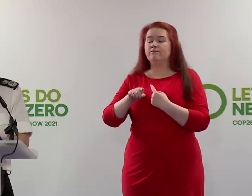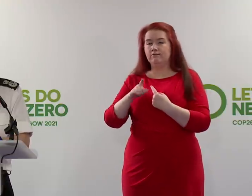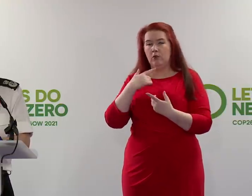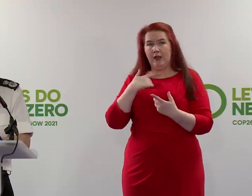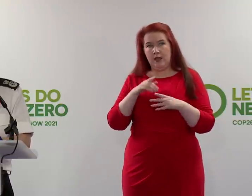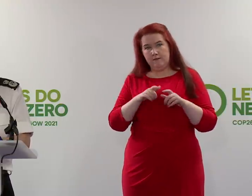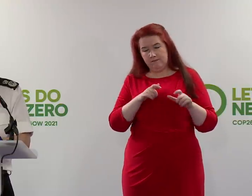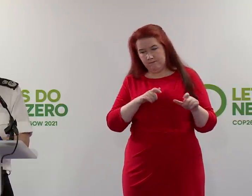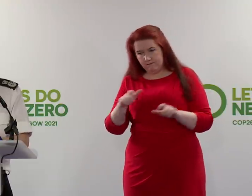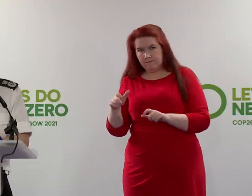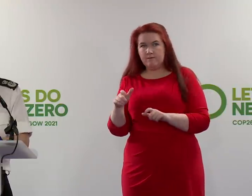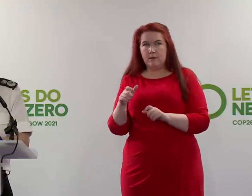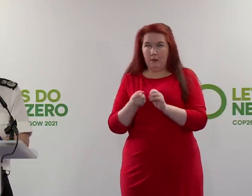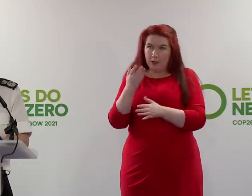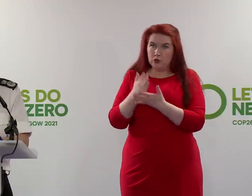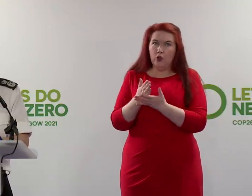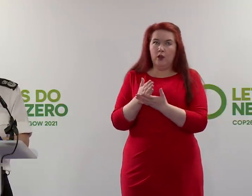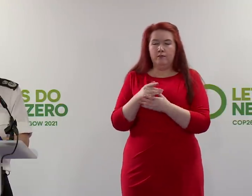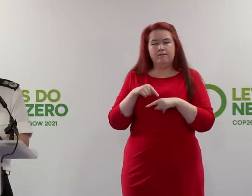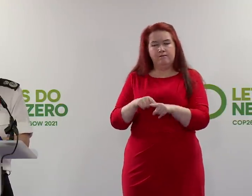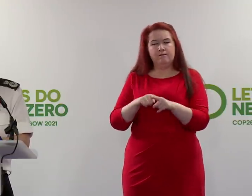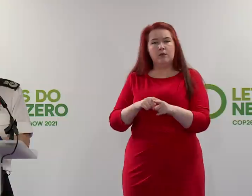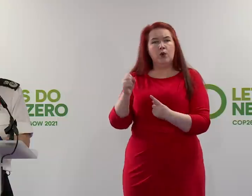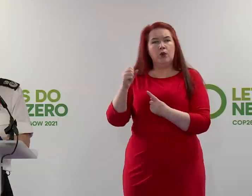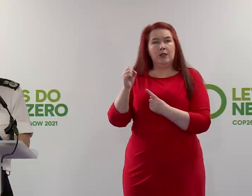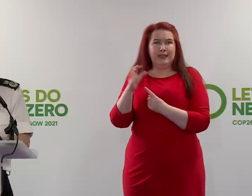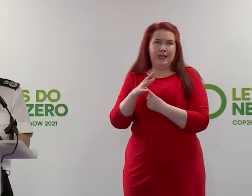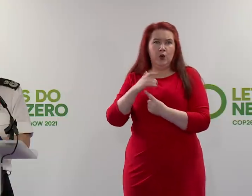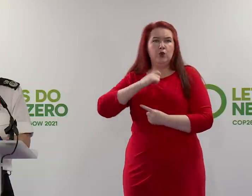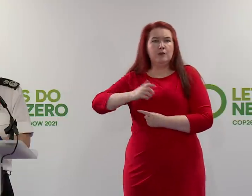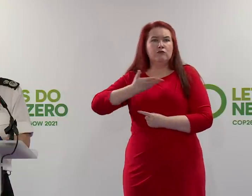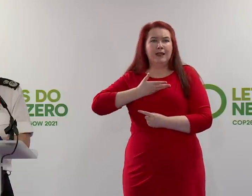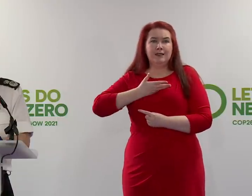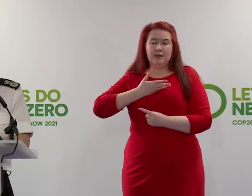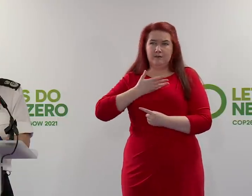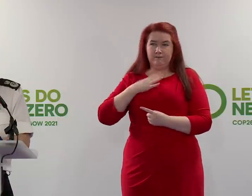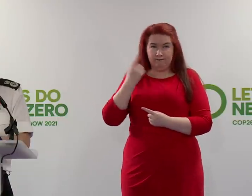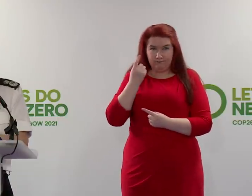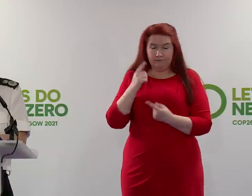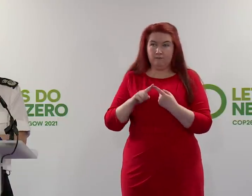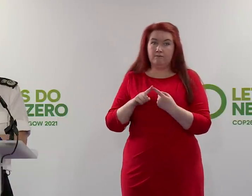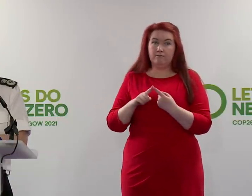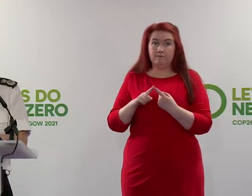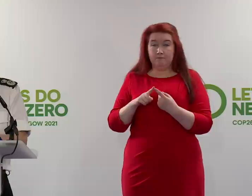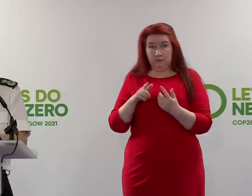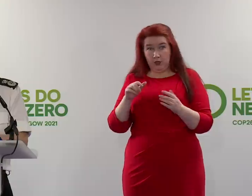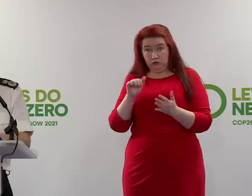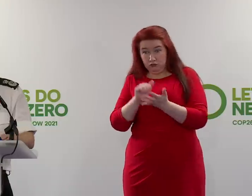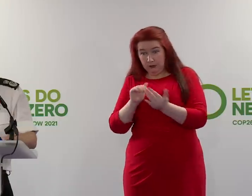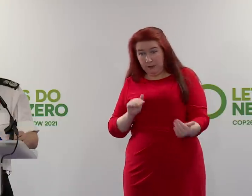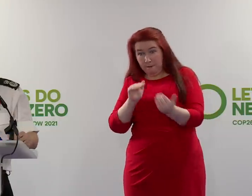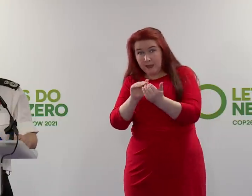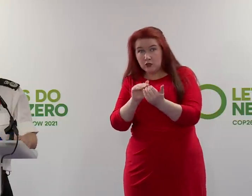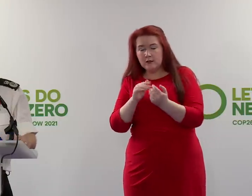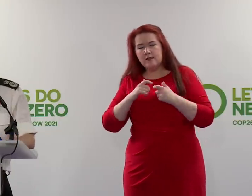consistent with key human rights considerations. Necessity, proportionality, lawfulness.